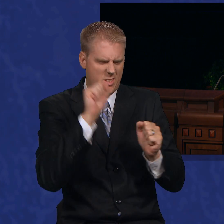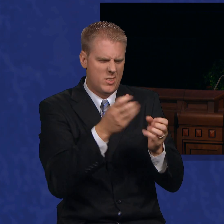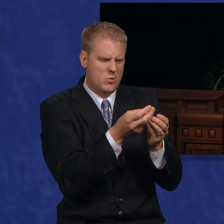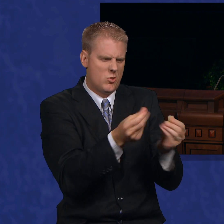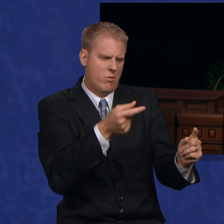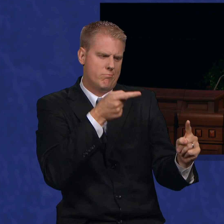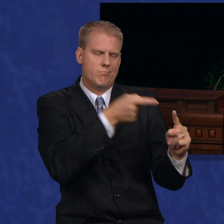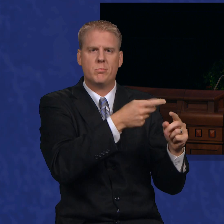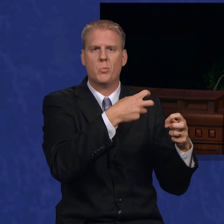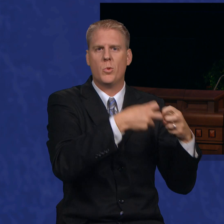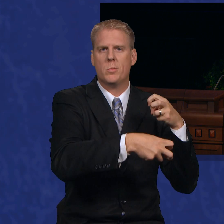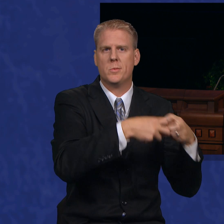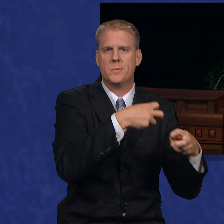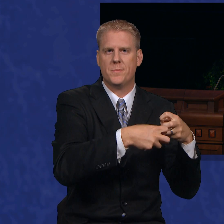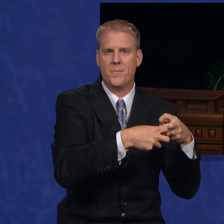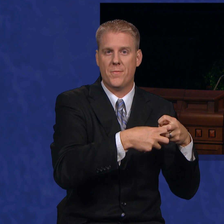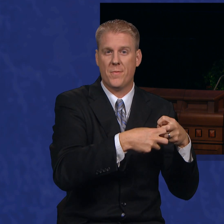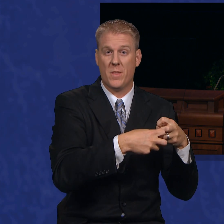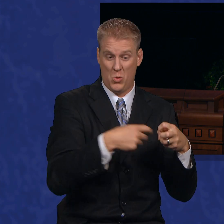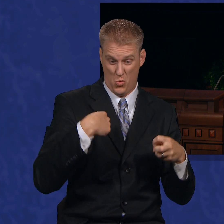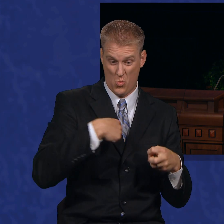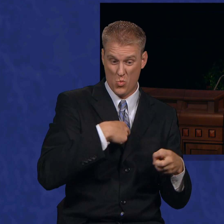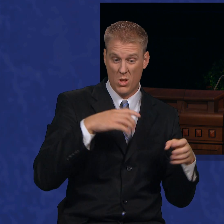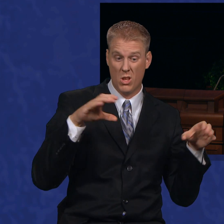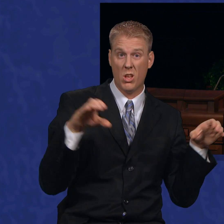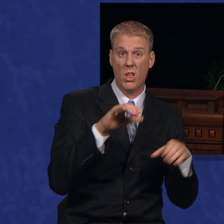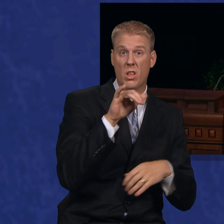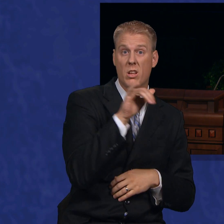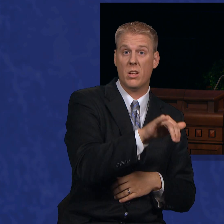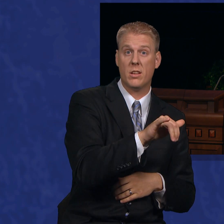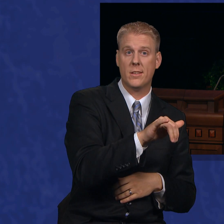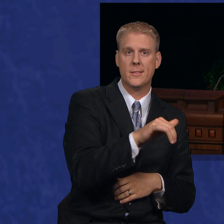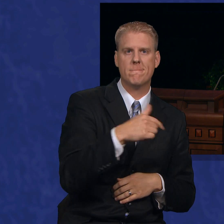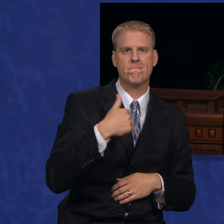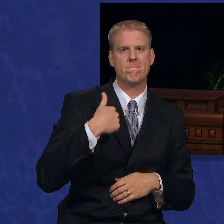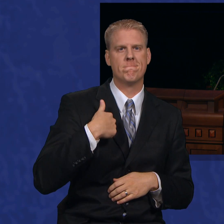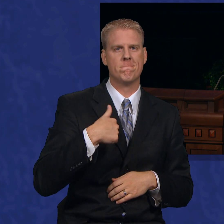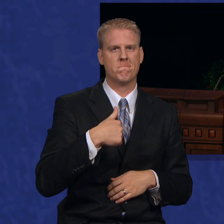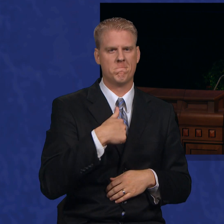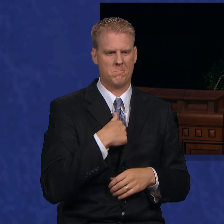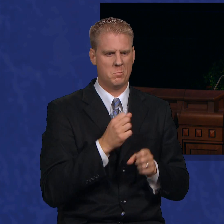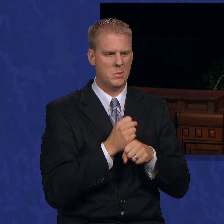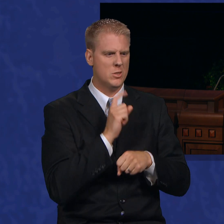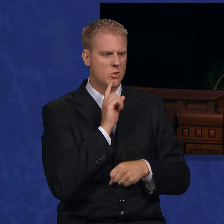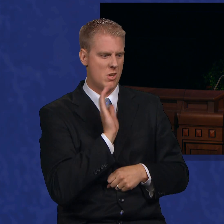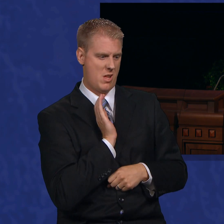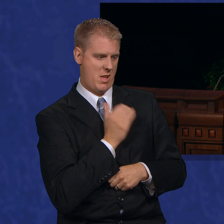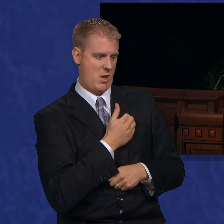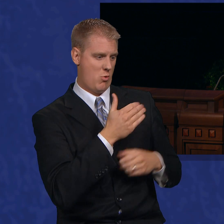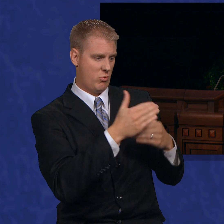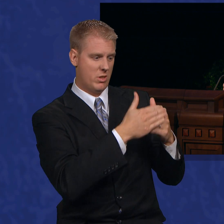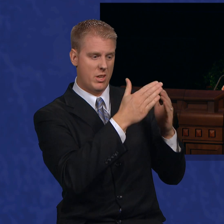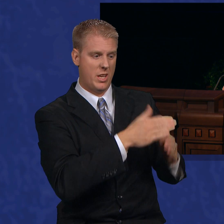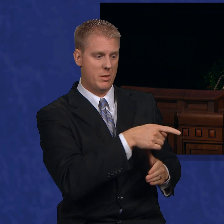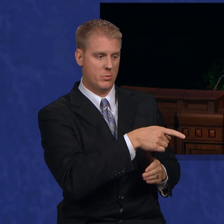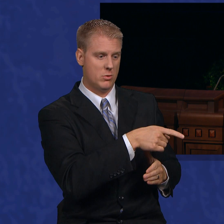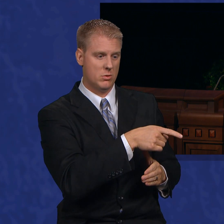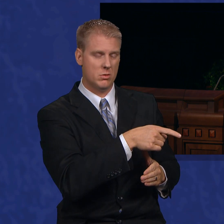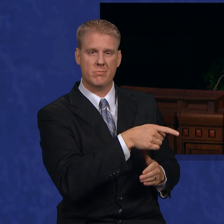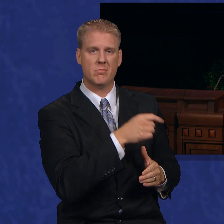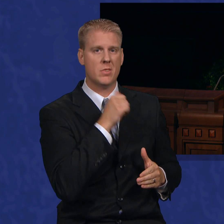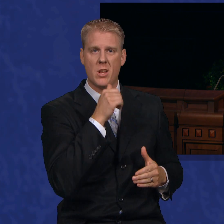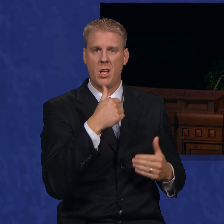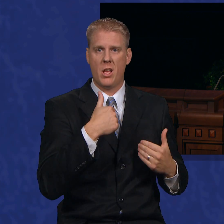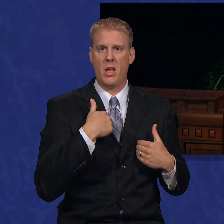problems. When we do this, we deprive our neighbor of the service we could